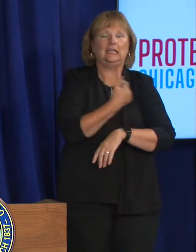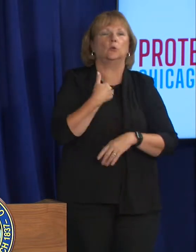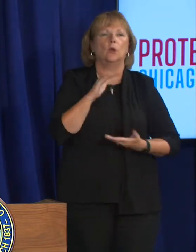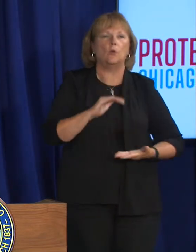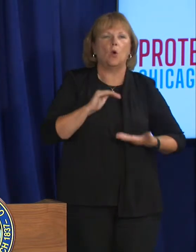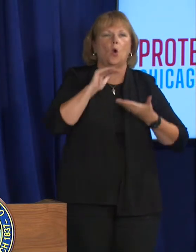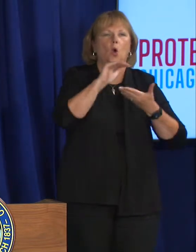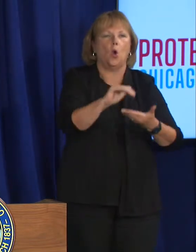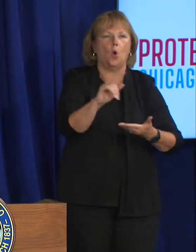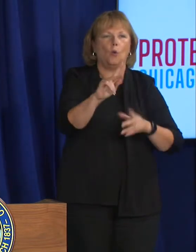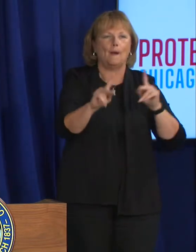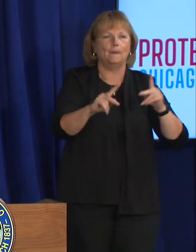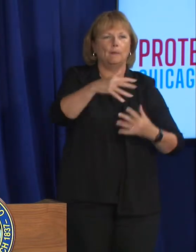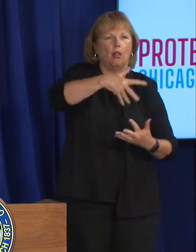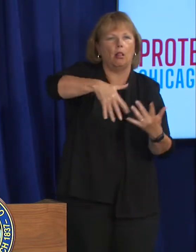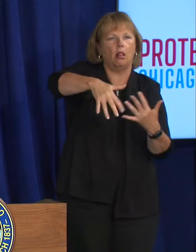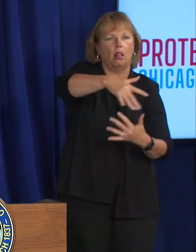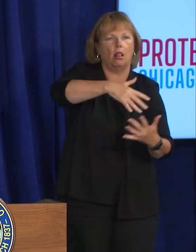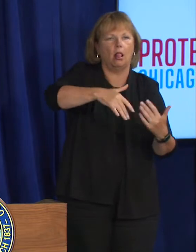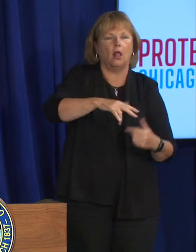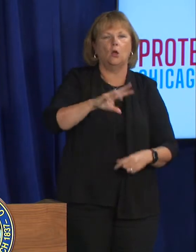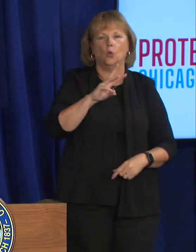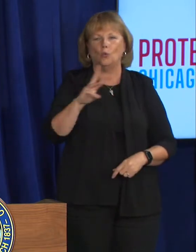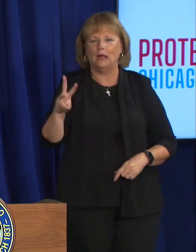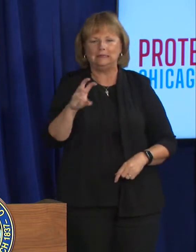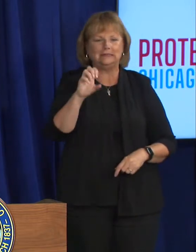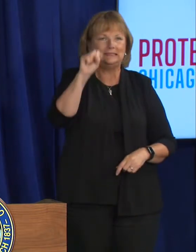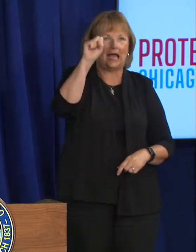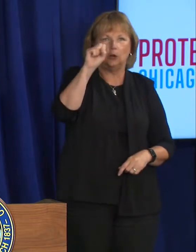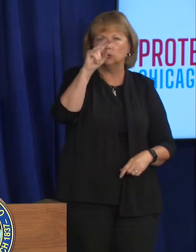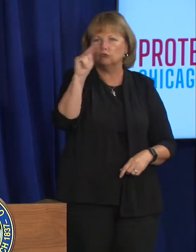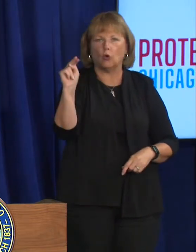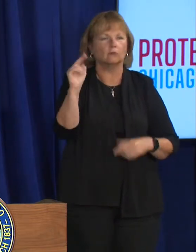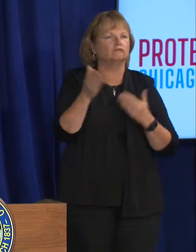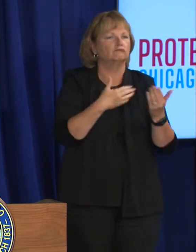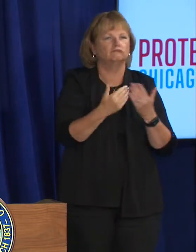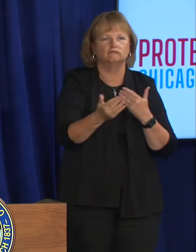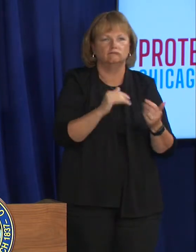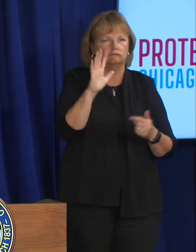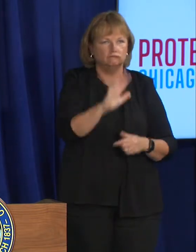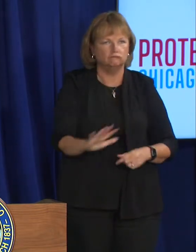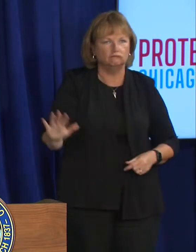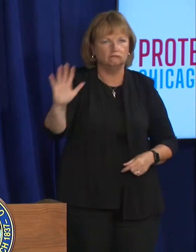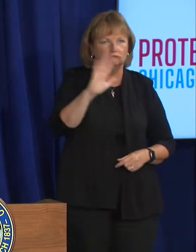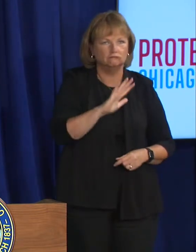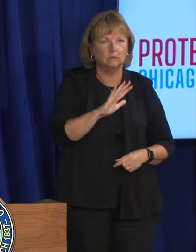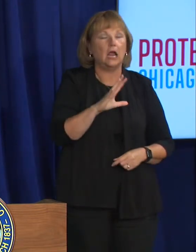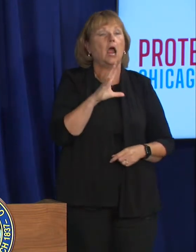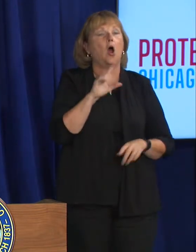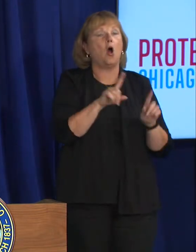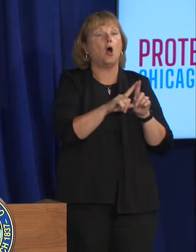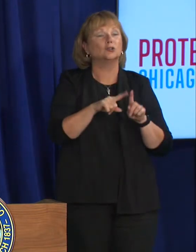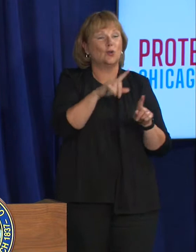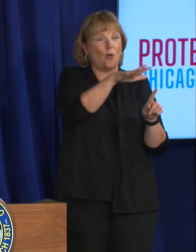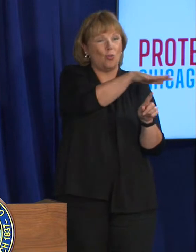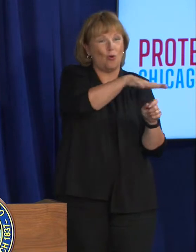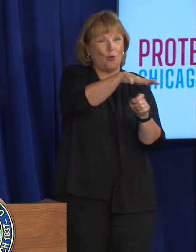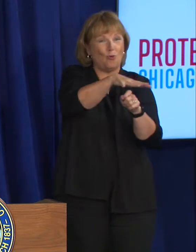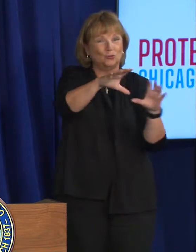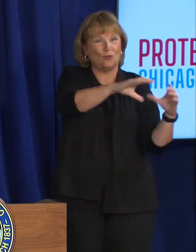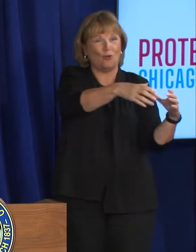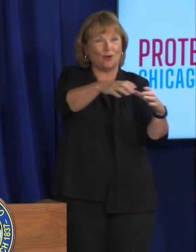are all over the city west side south side north side and then in addition we're following their lead on how to reach people who